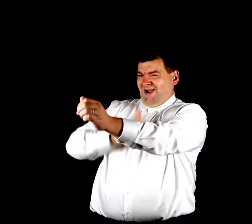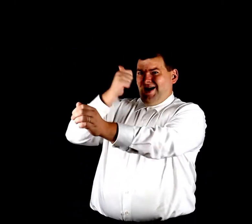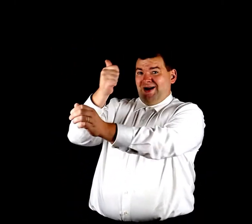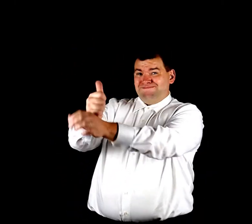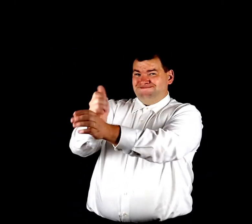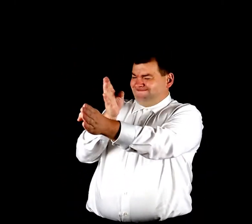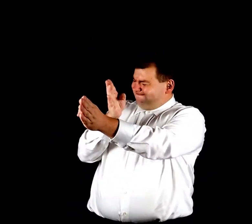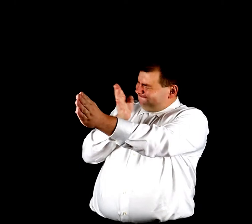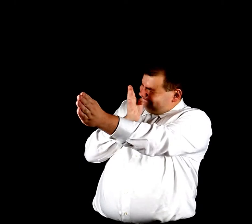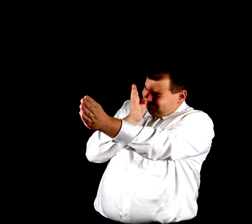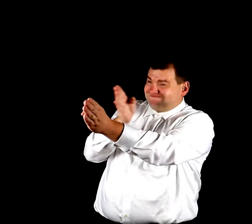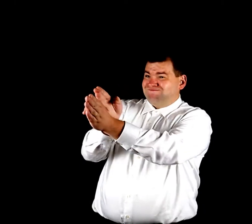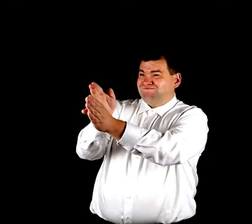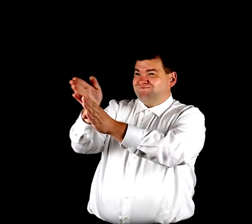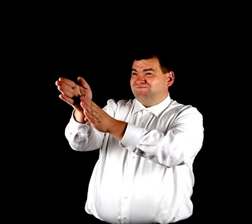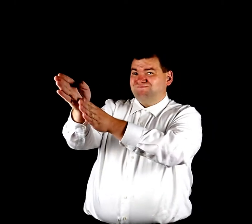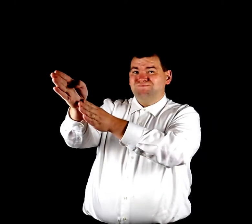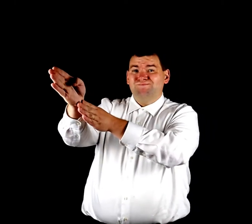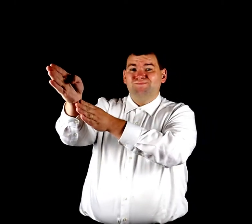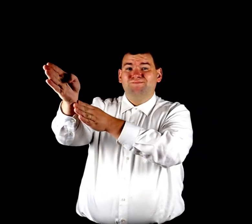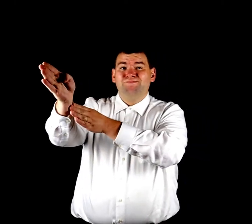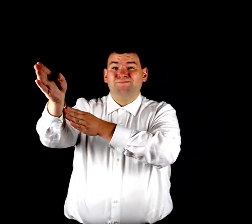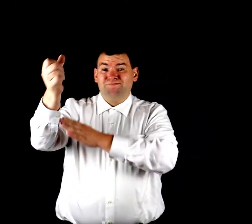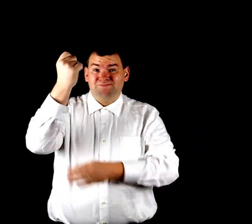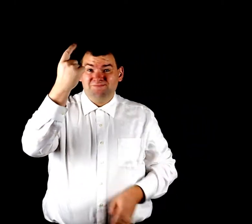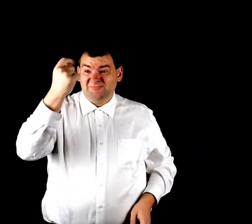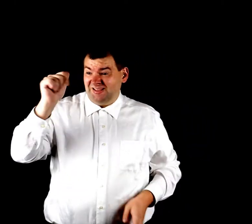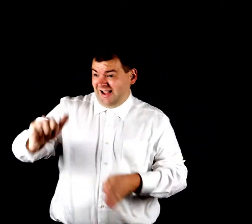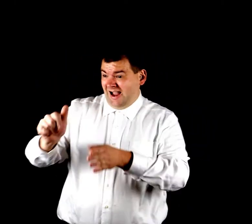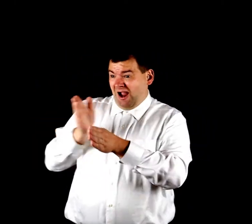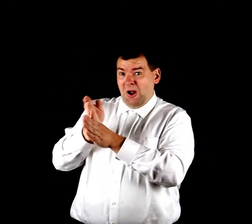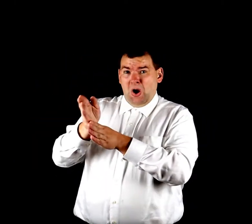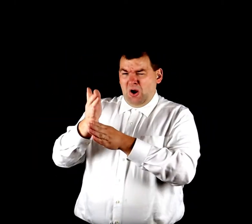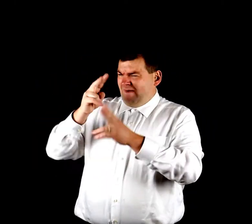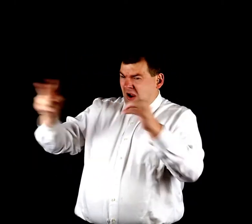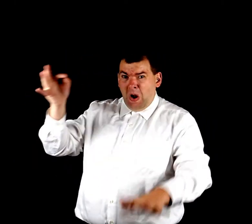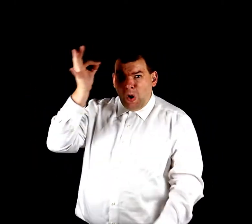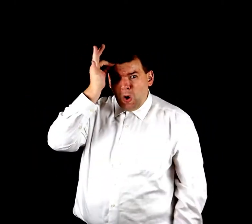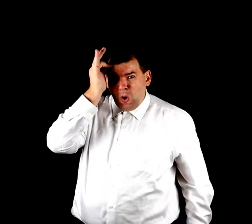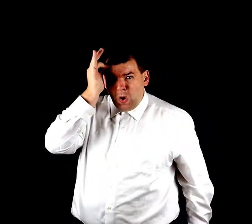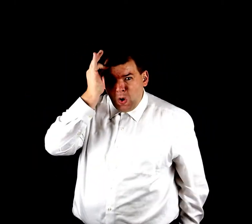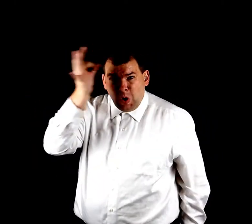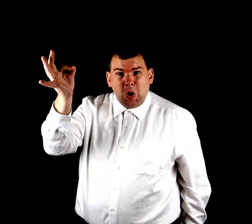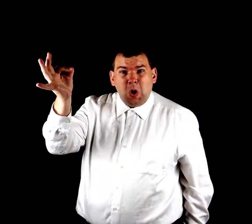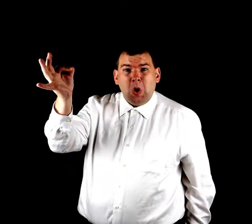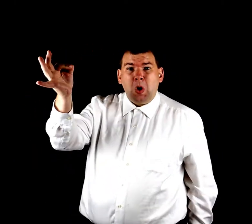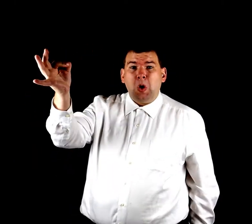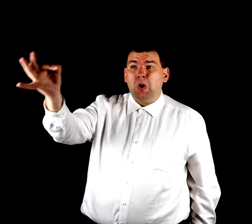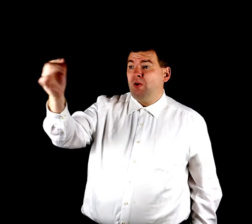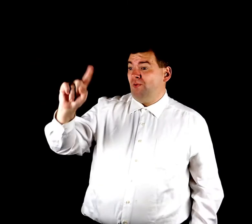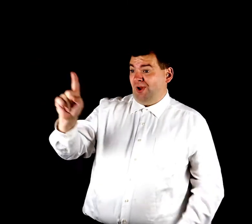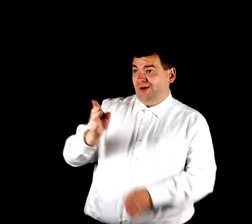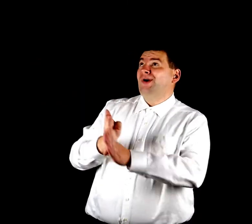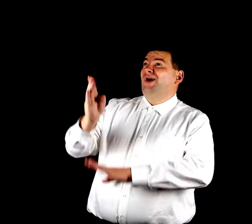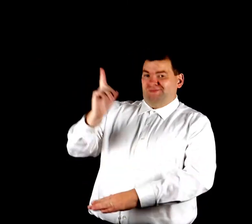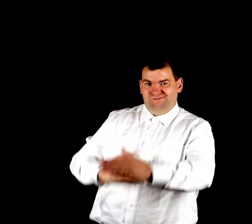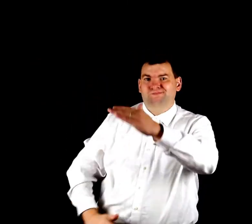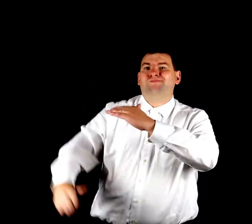one called straight It's no one called straight It's a very narrow It's a very narrow All the way to the game